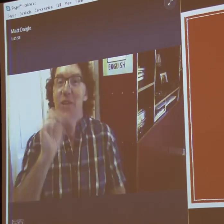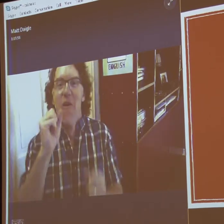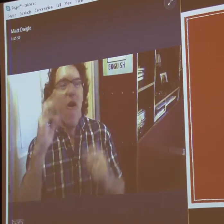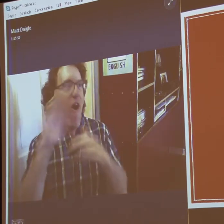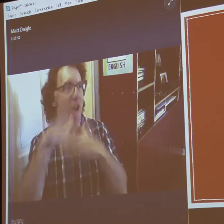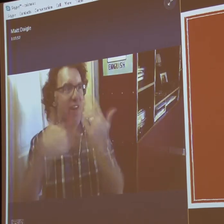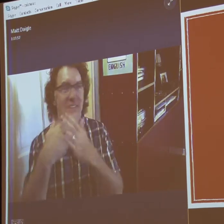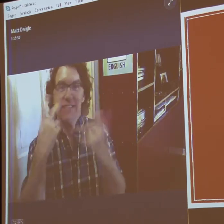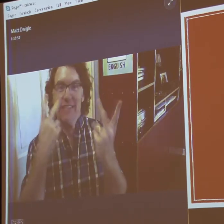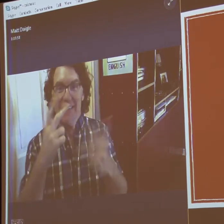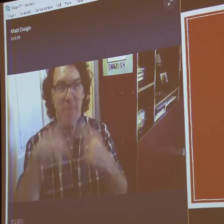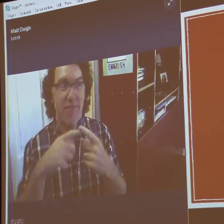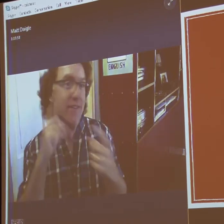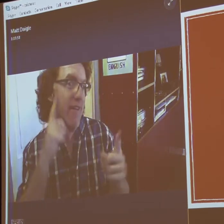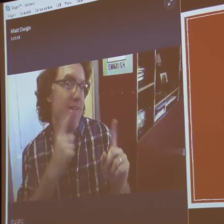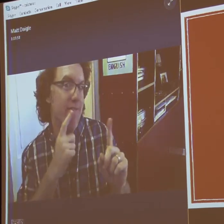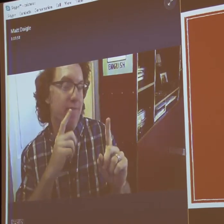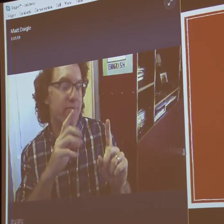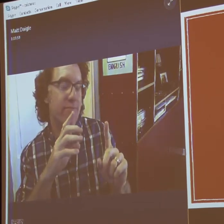Real quickly.